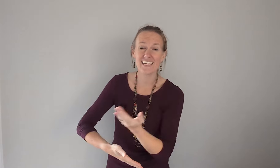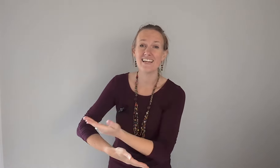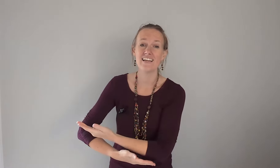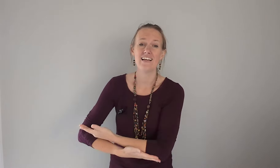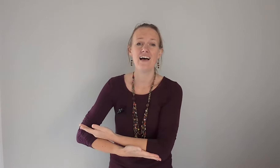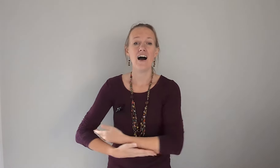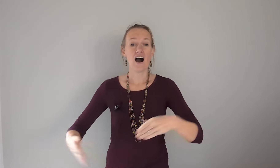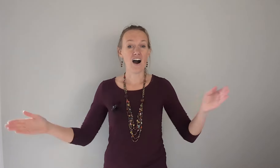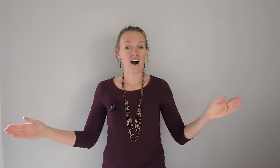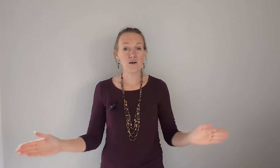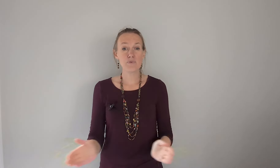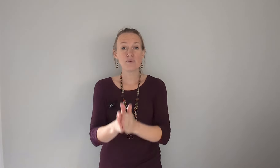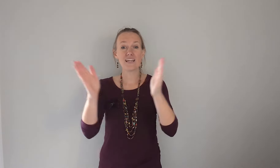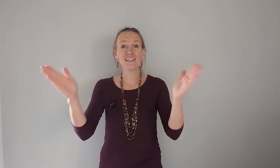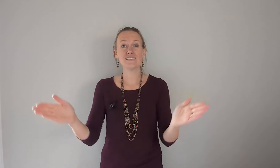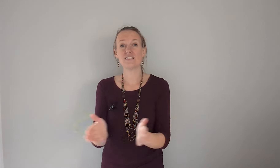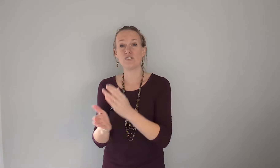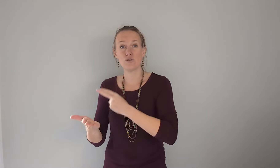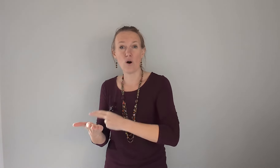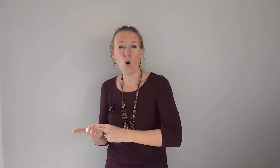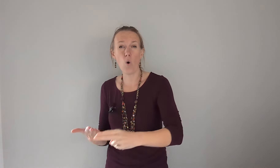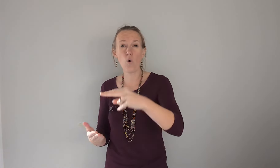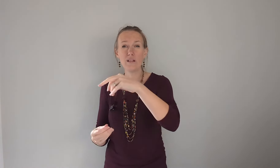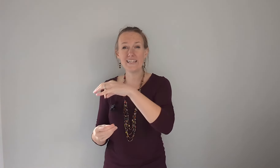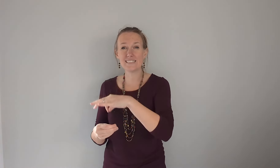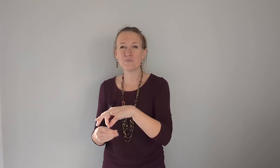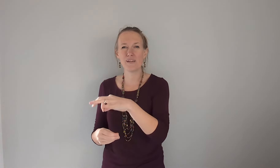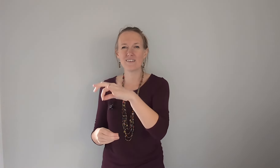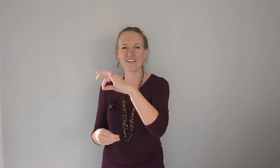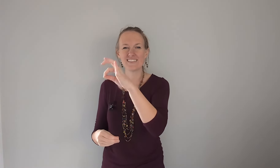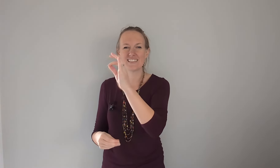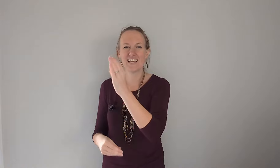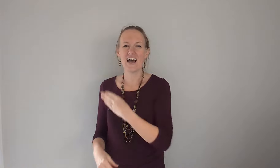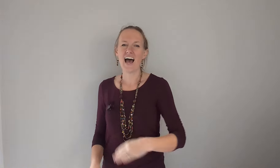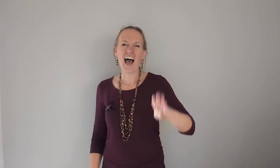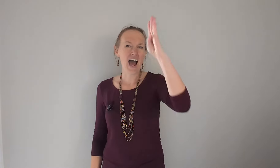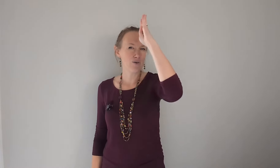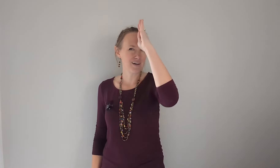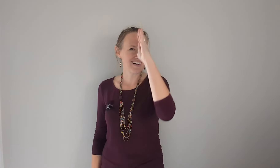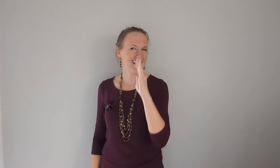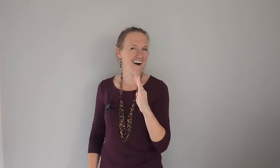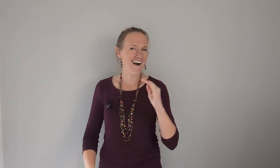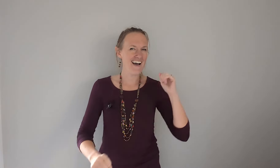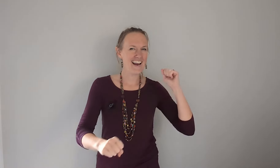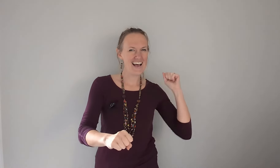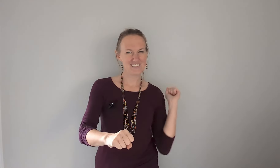all praise to the holy spirit our god our has